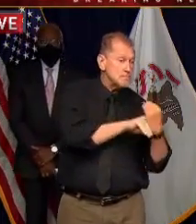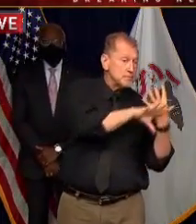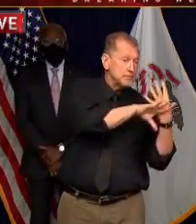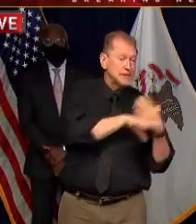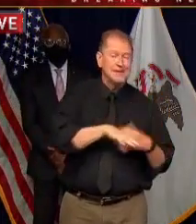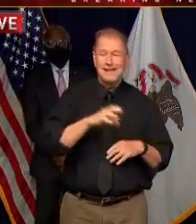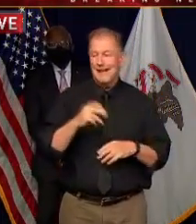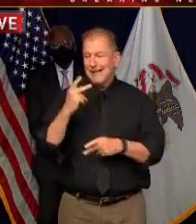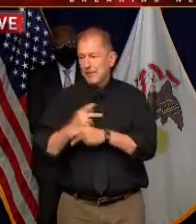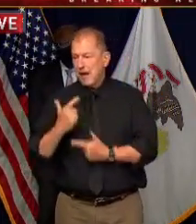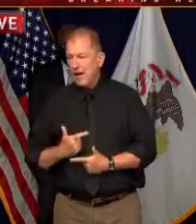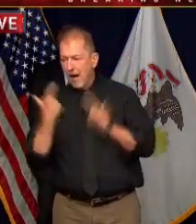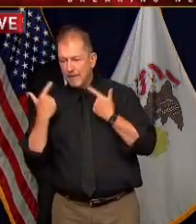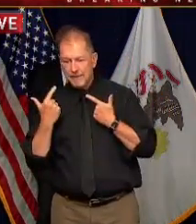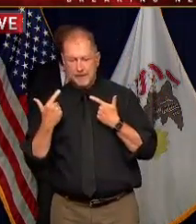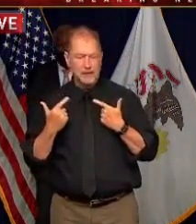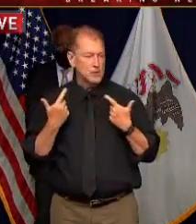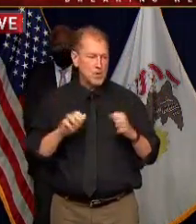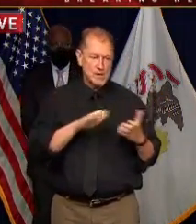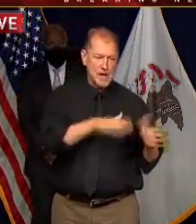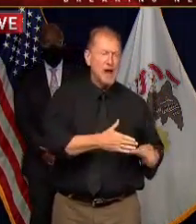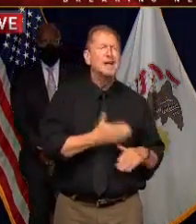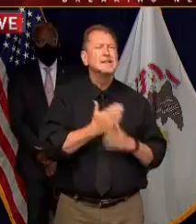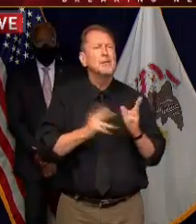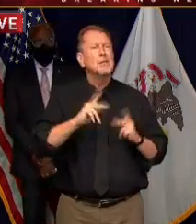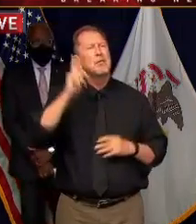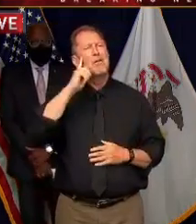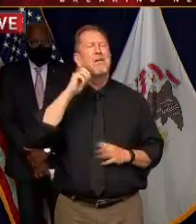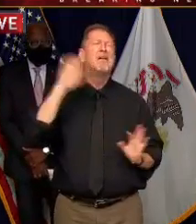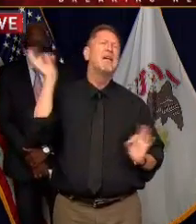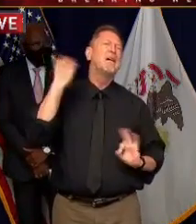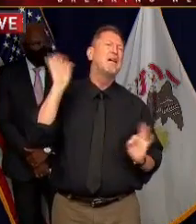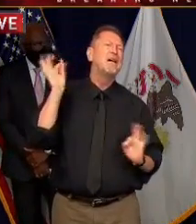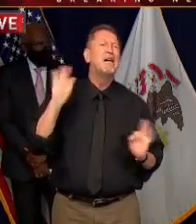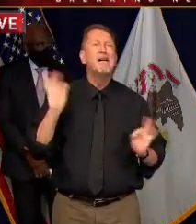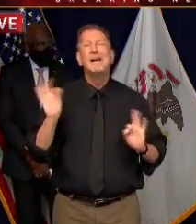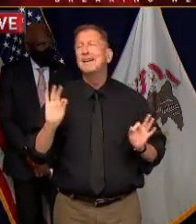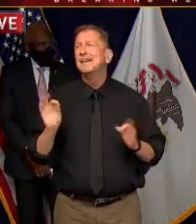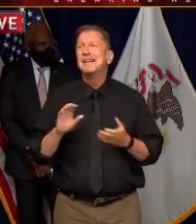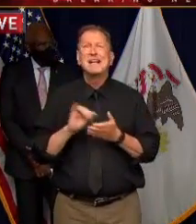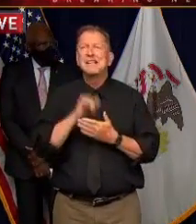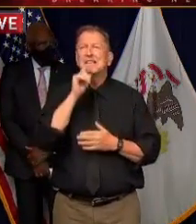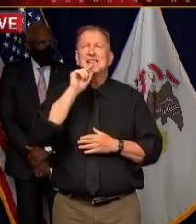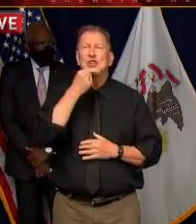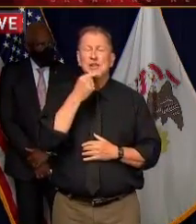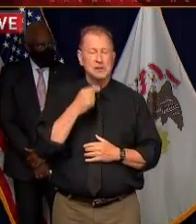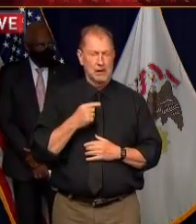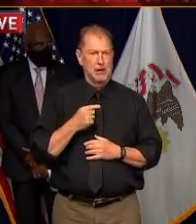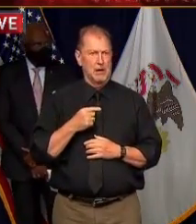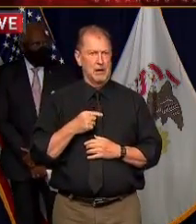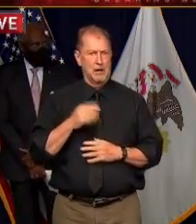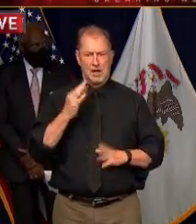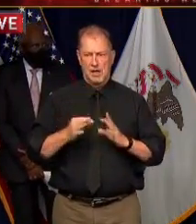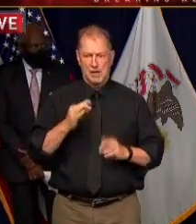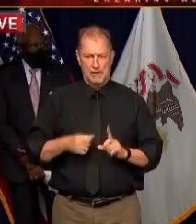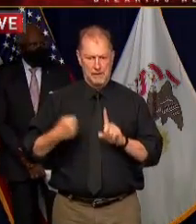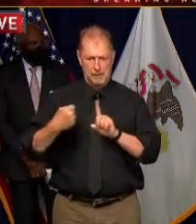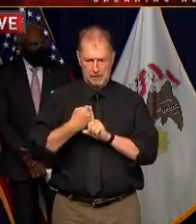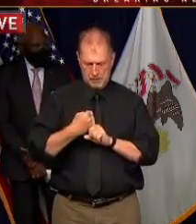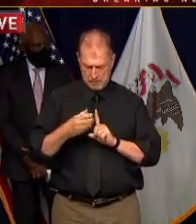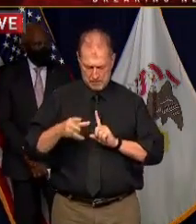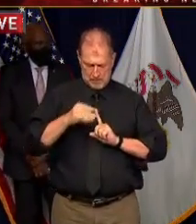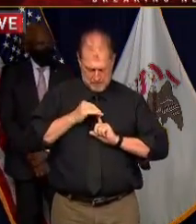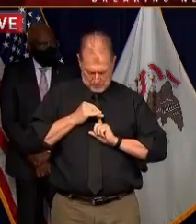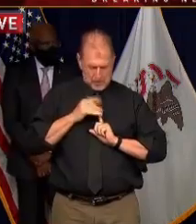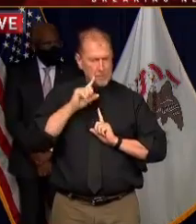death some people seem no longer worried about the severity of the disease and are willing to sacrifice not only their health but